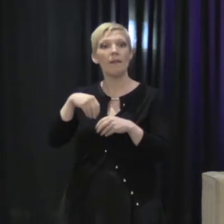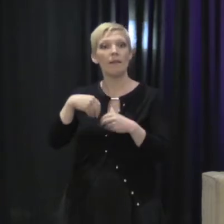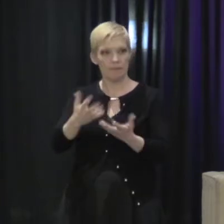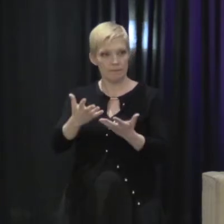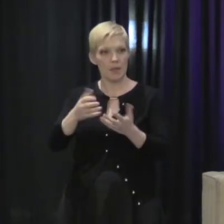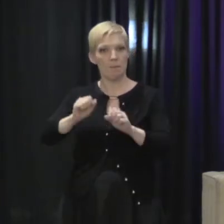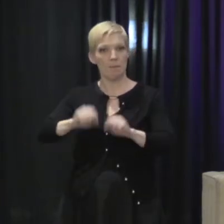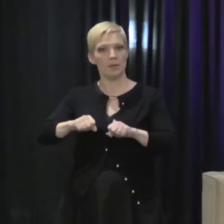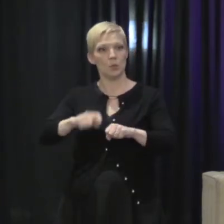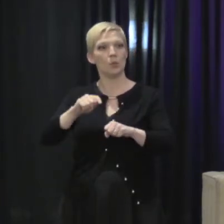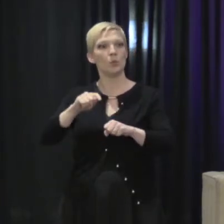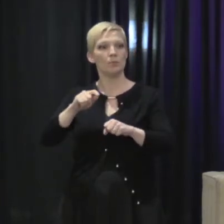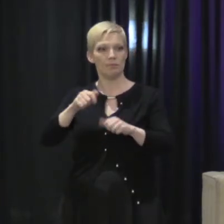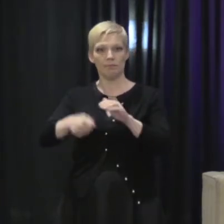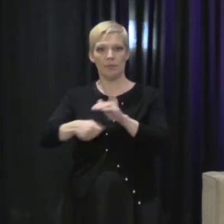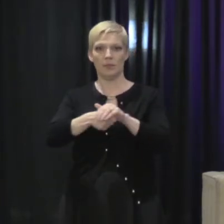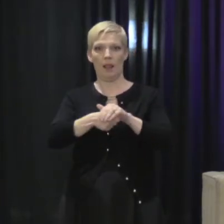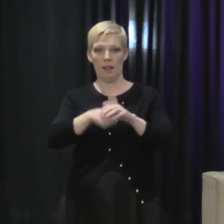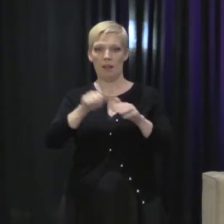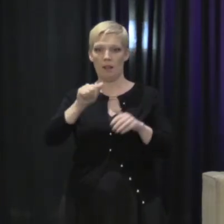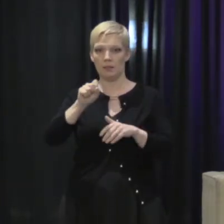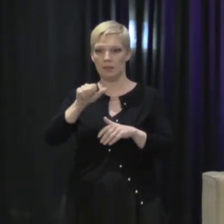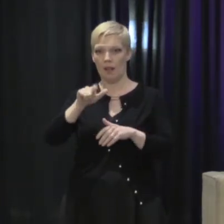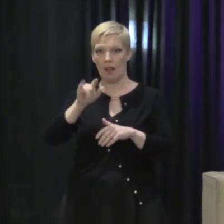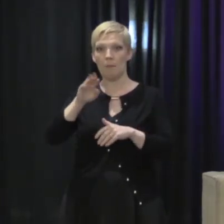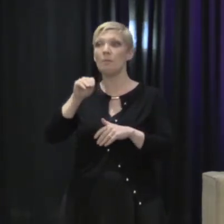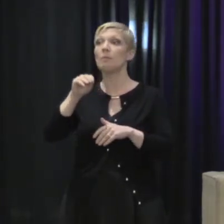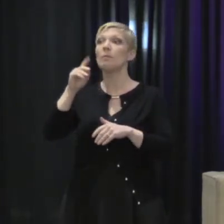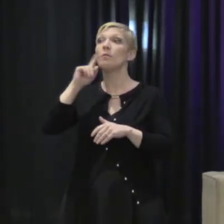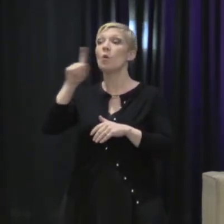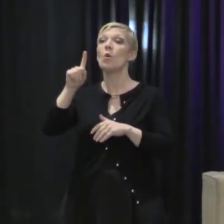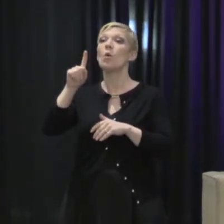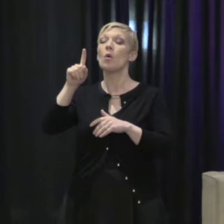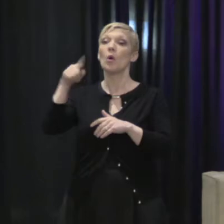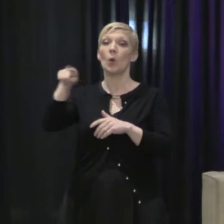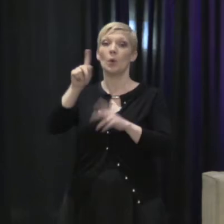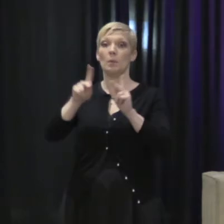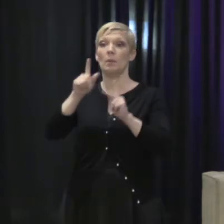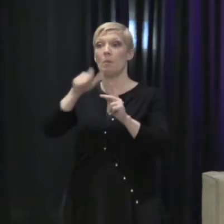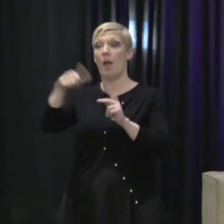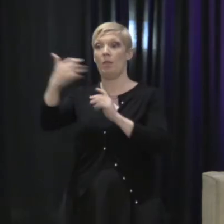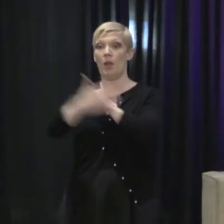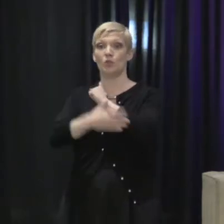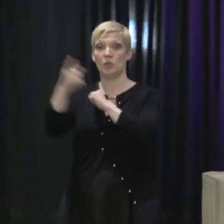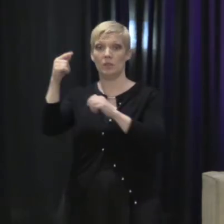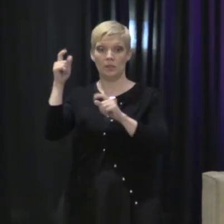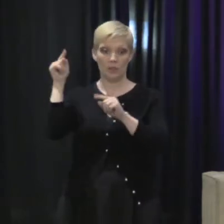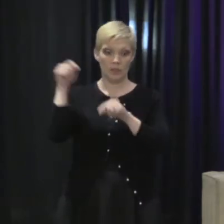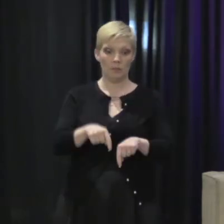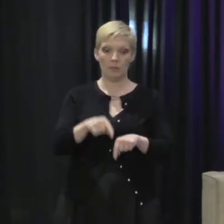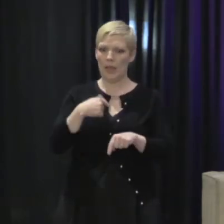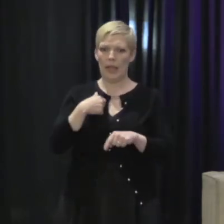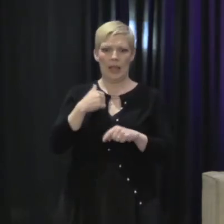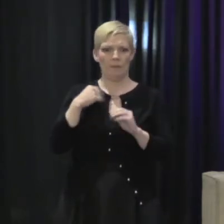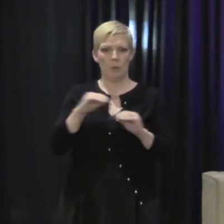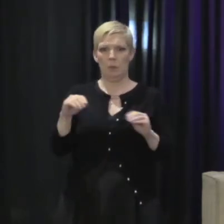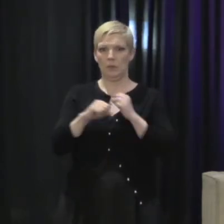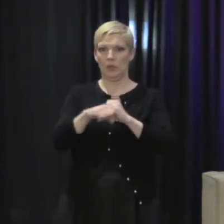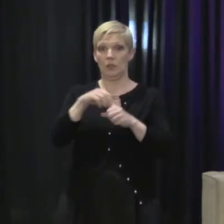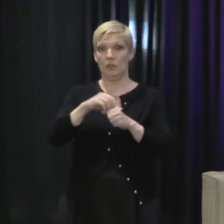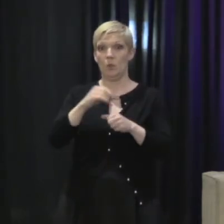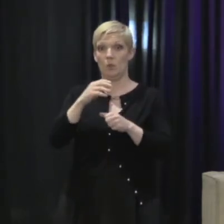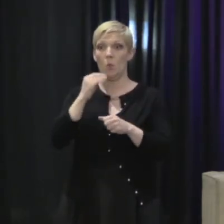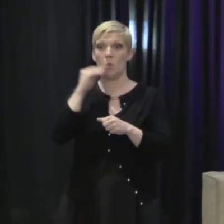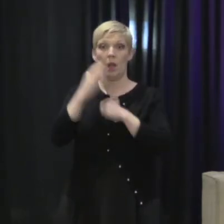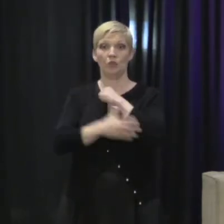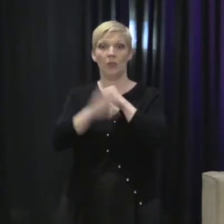asylum to domestic violence seekers from other countries who claimed that they could not get protection in their home countries. And